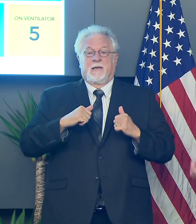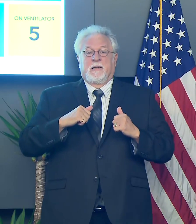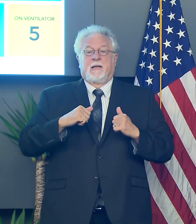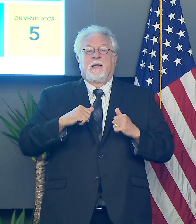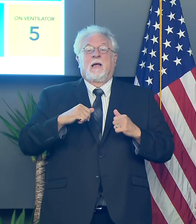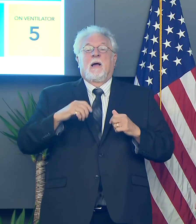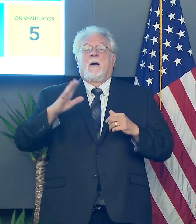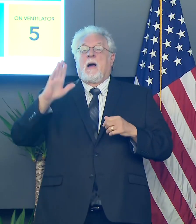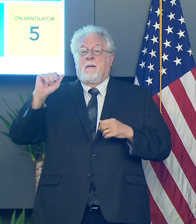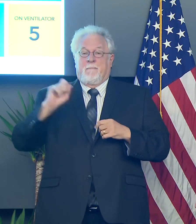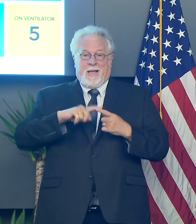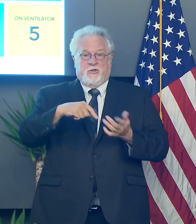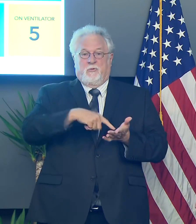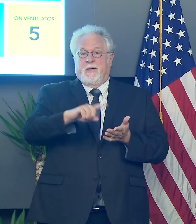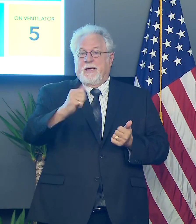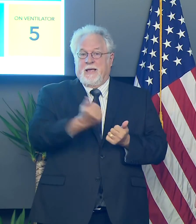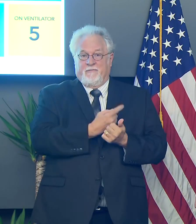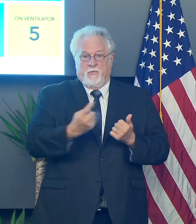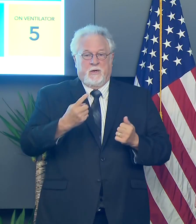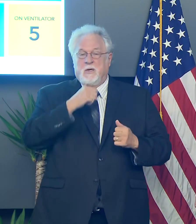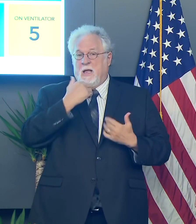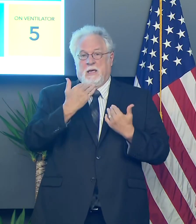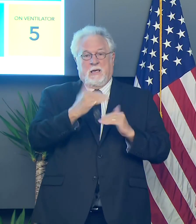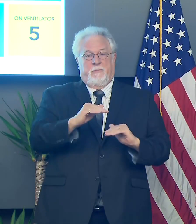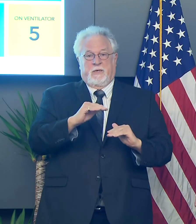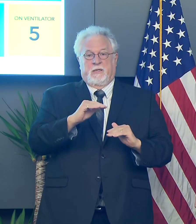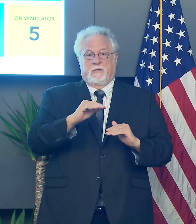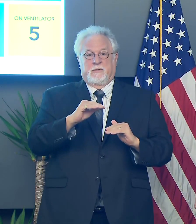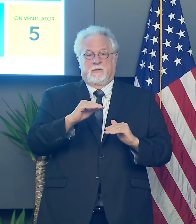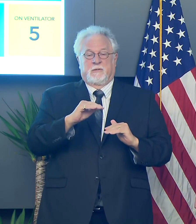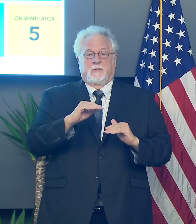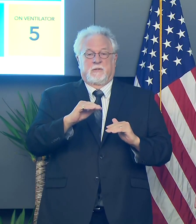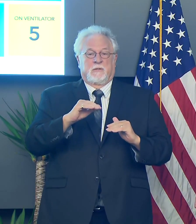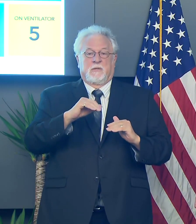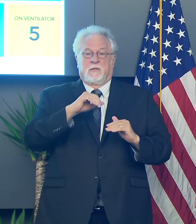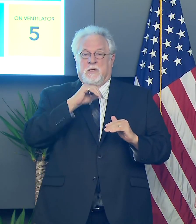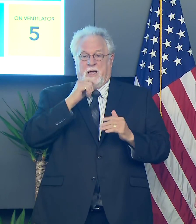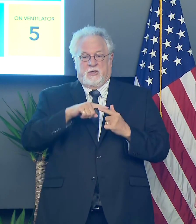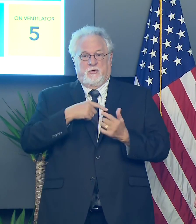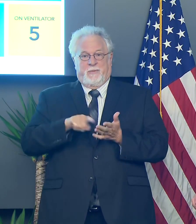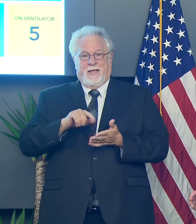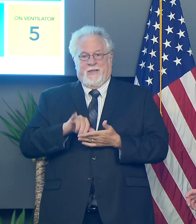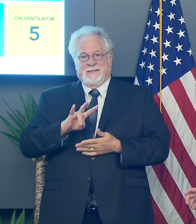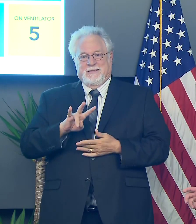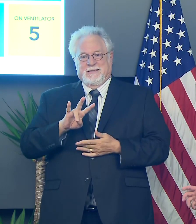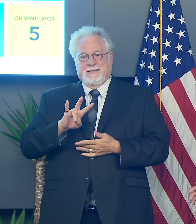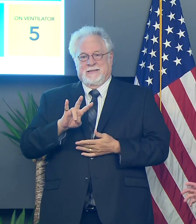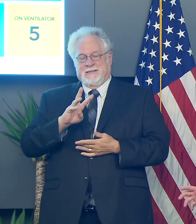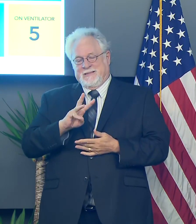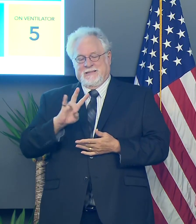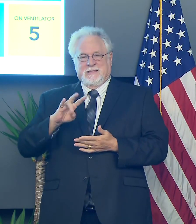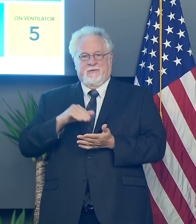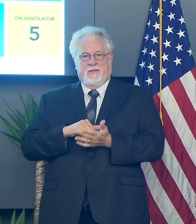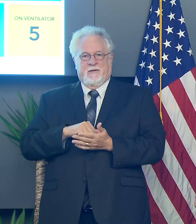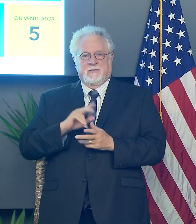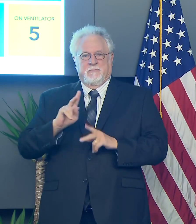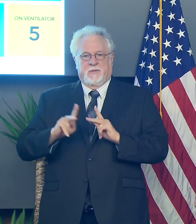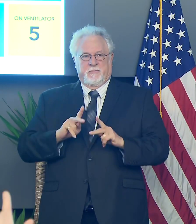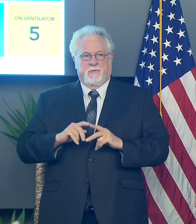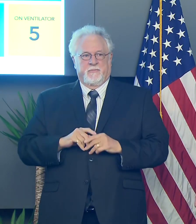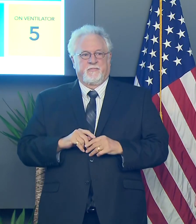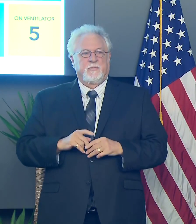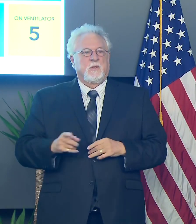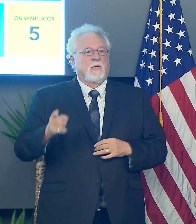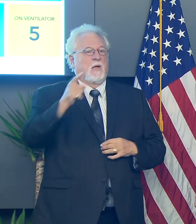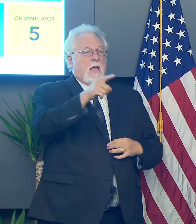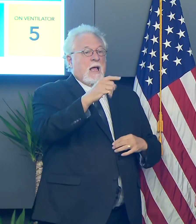to paying everyone. And we wouldn't, we wouldn't be limited, uh, in, in terms of not being able to pay the $67,000 or so workers. Yes,